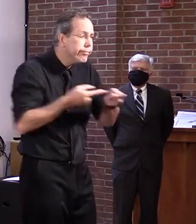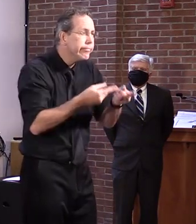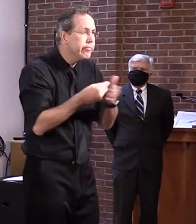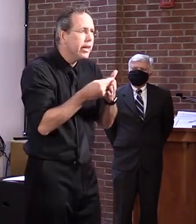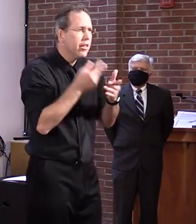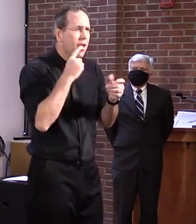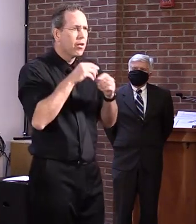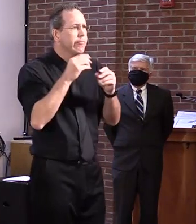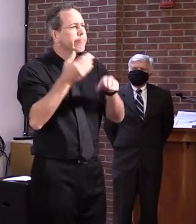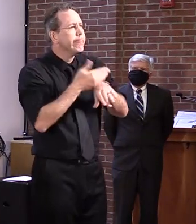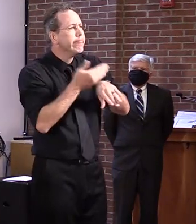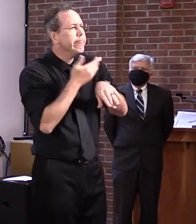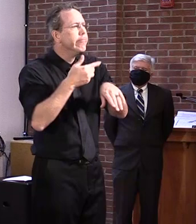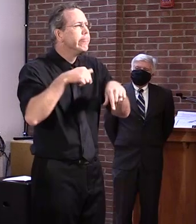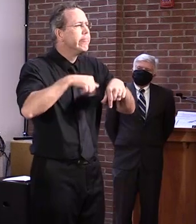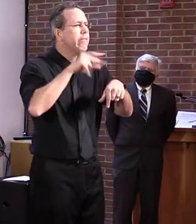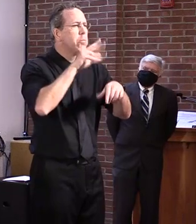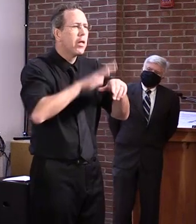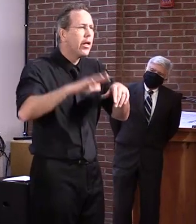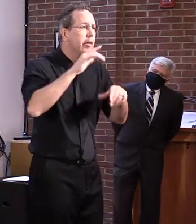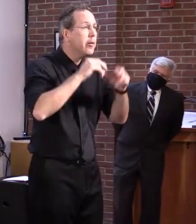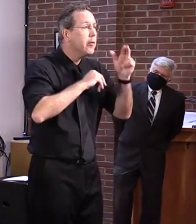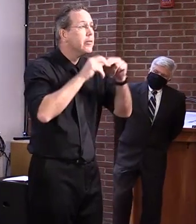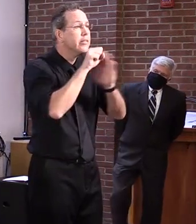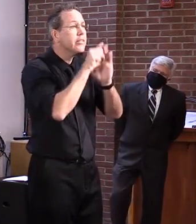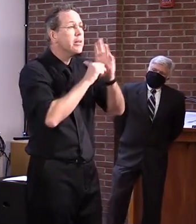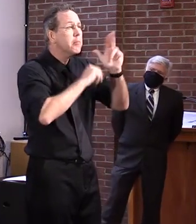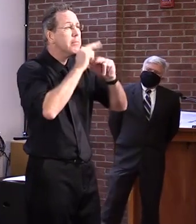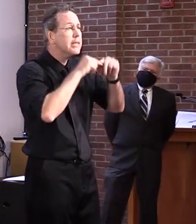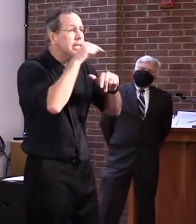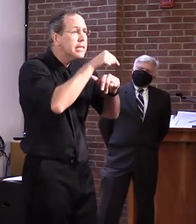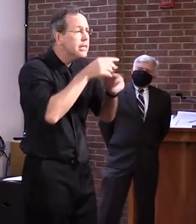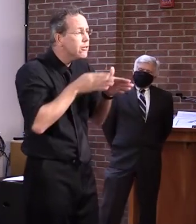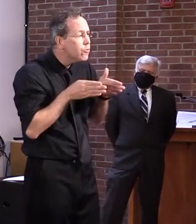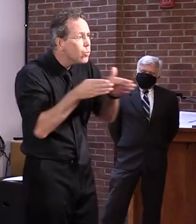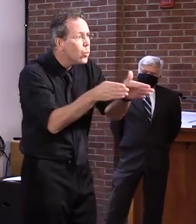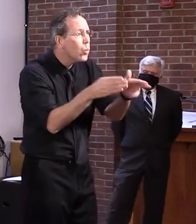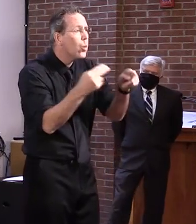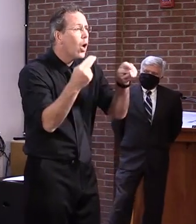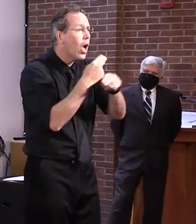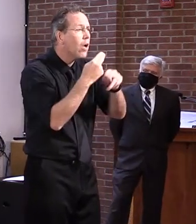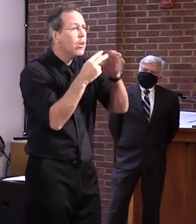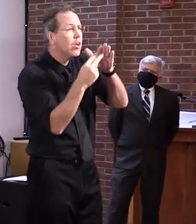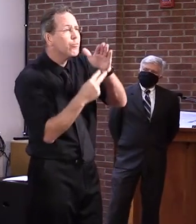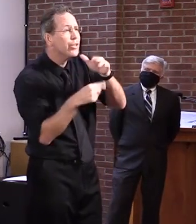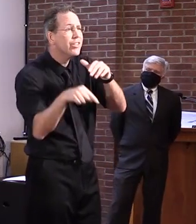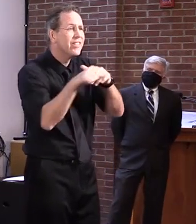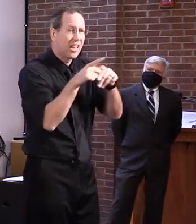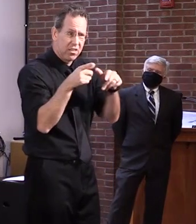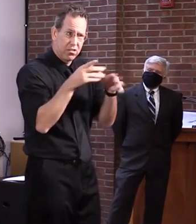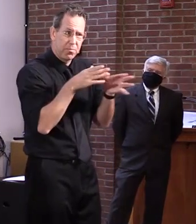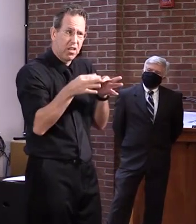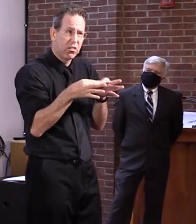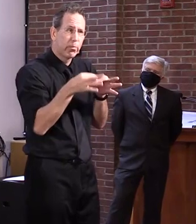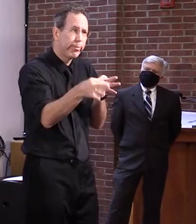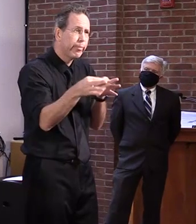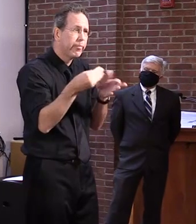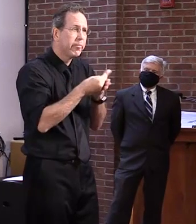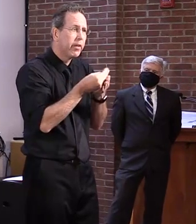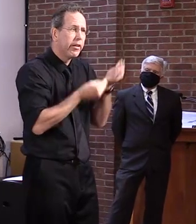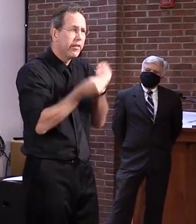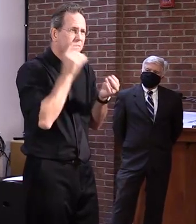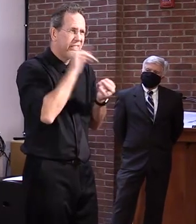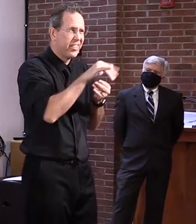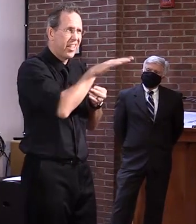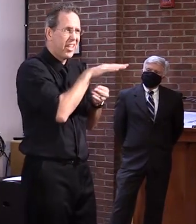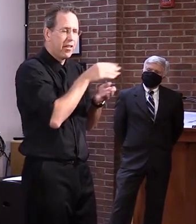you know, obviously, uh, there have been, uh, certain types of operations, uh, that we've had to scale back. one of them, uh, we talked